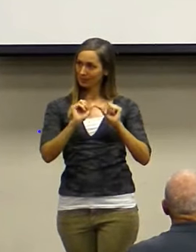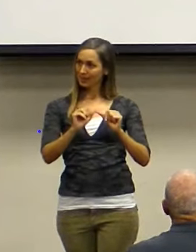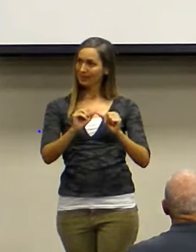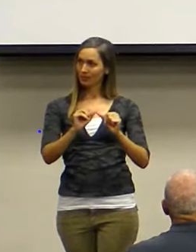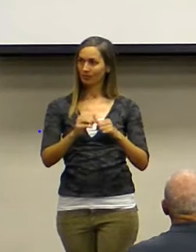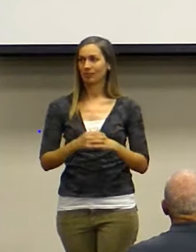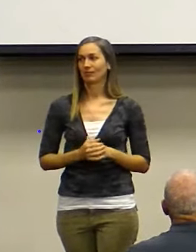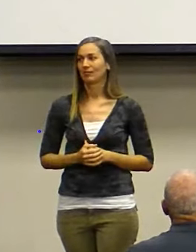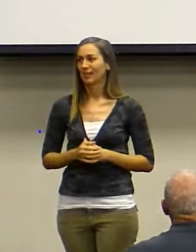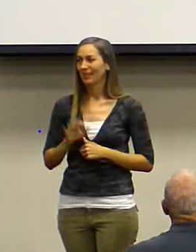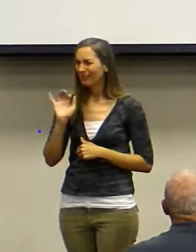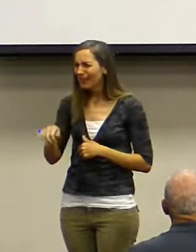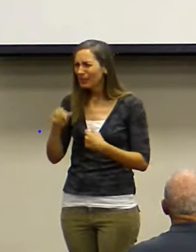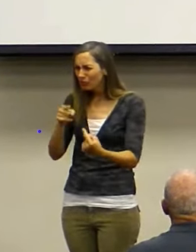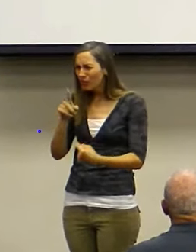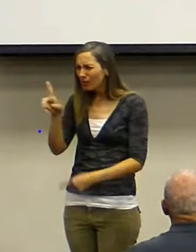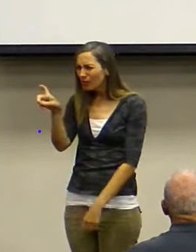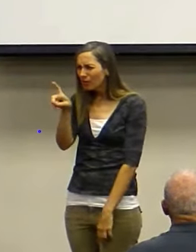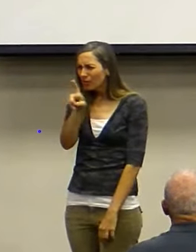Is that a struggle?